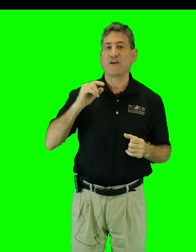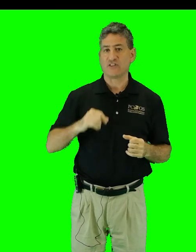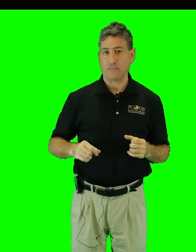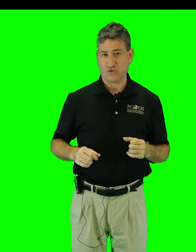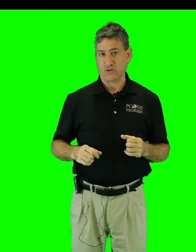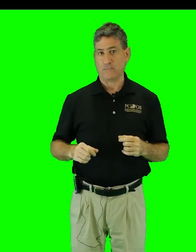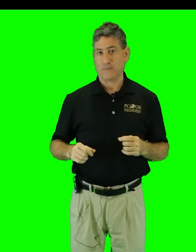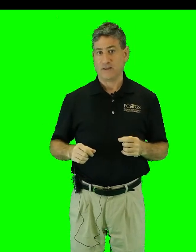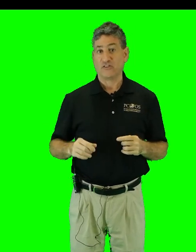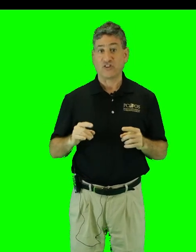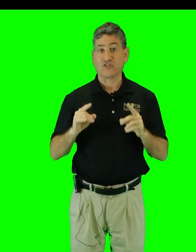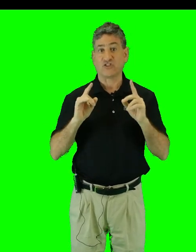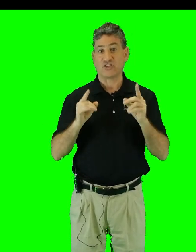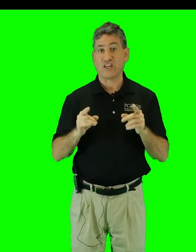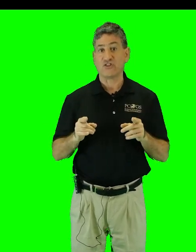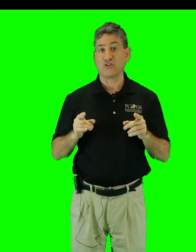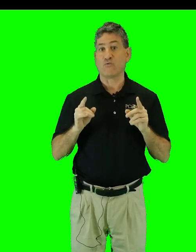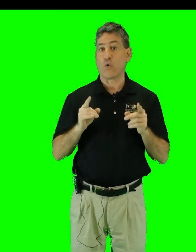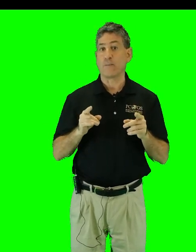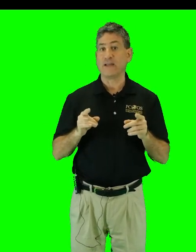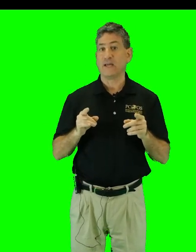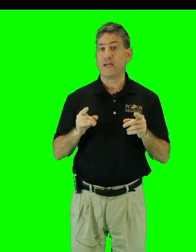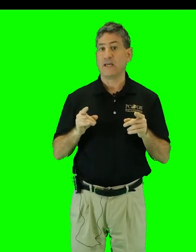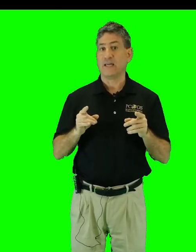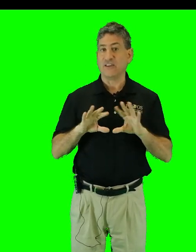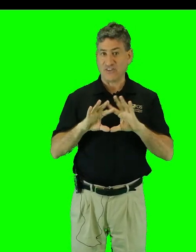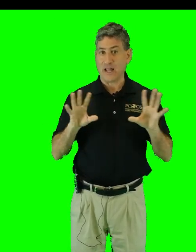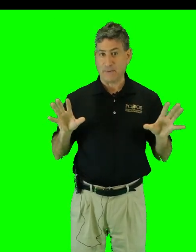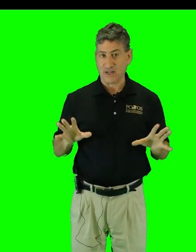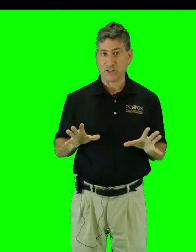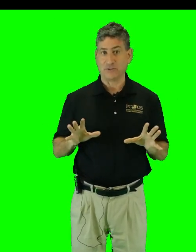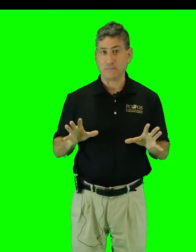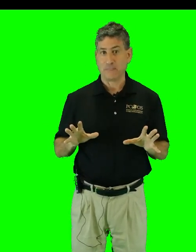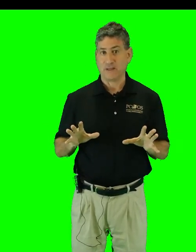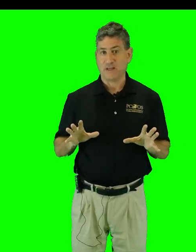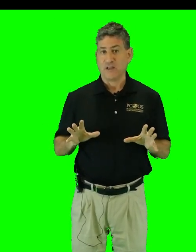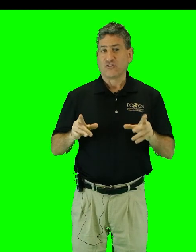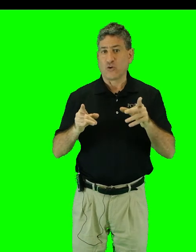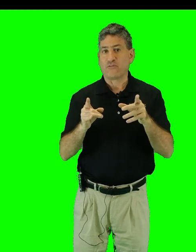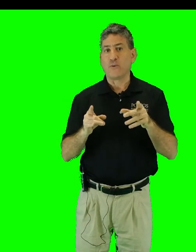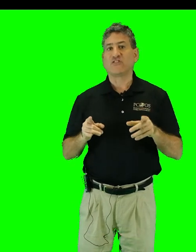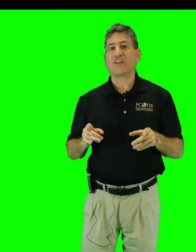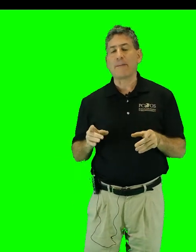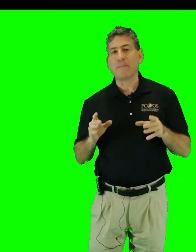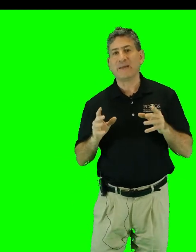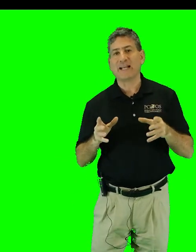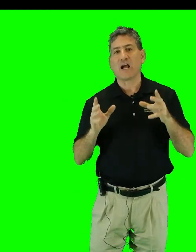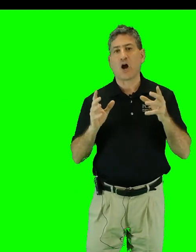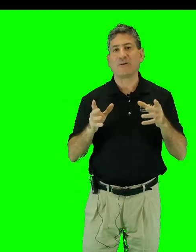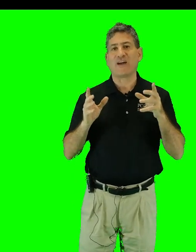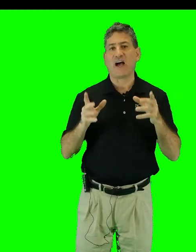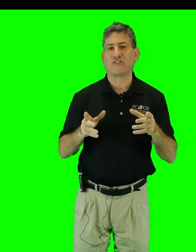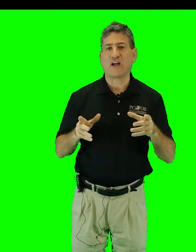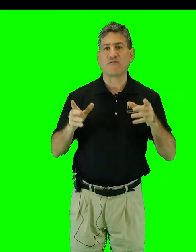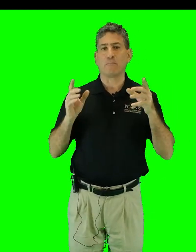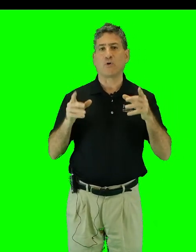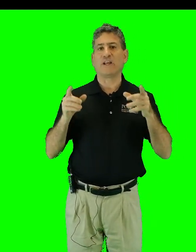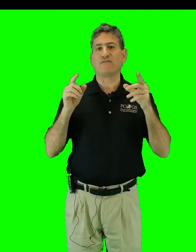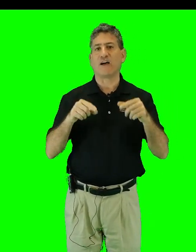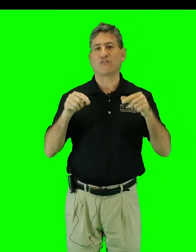air temperature. Such a cessation of warming is not possible. So if we stop emitting carbon dioxide from burning fossil